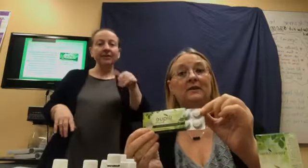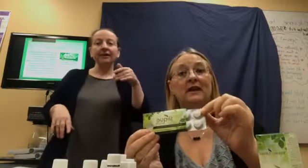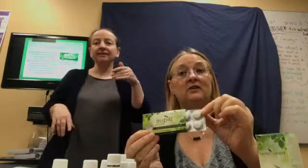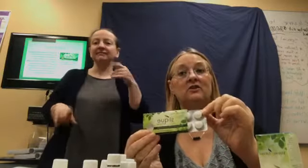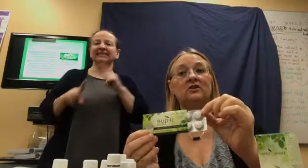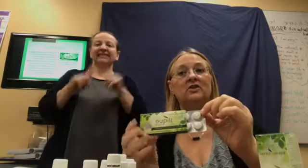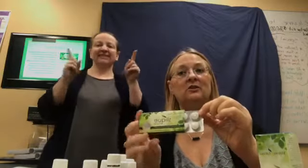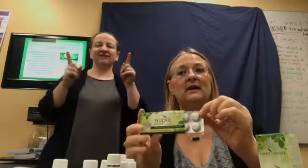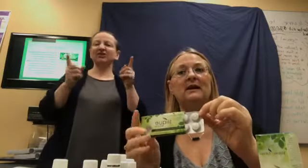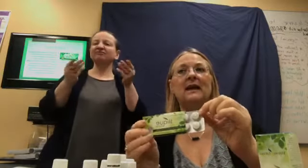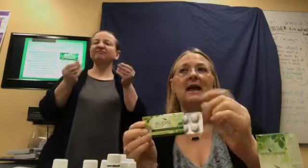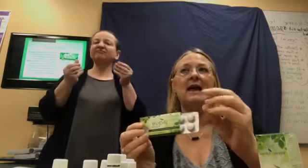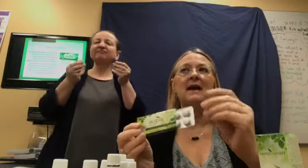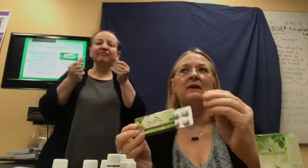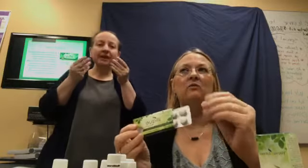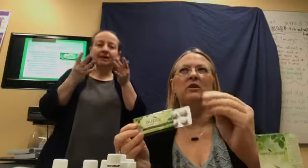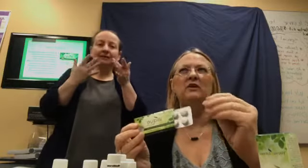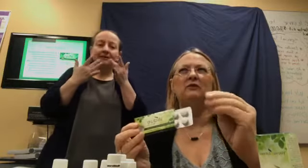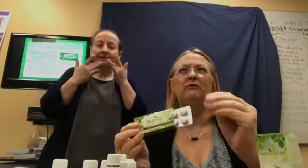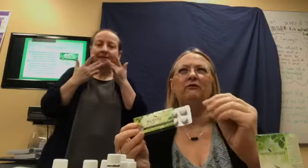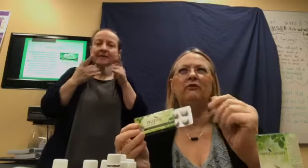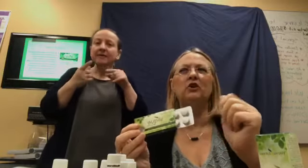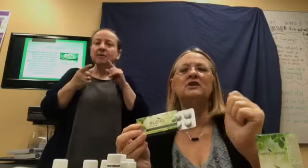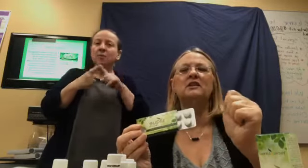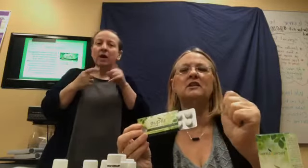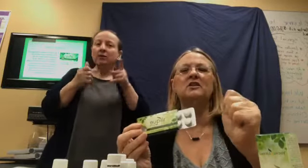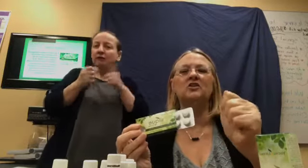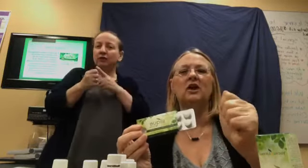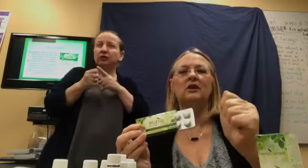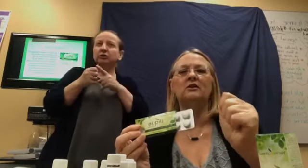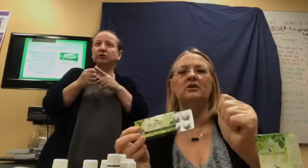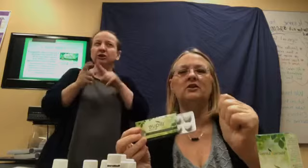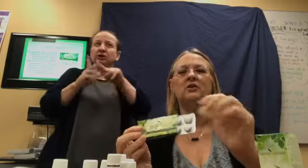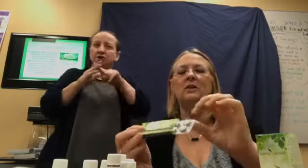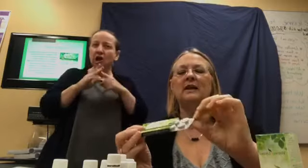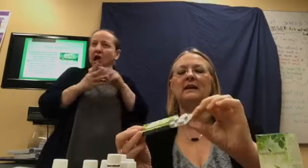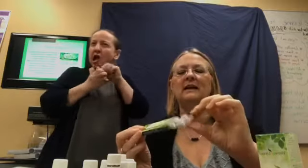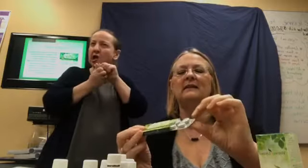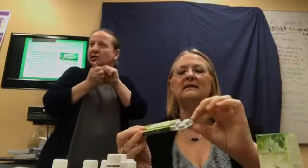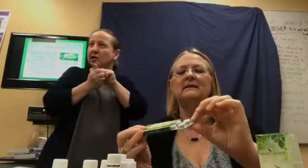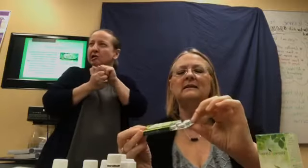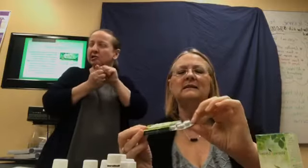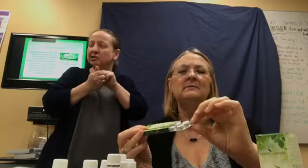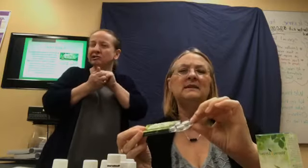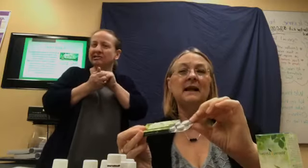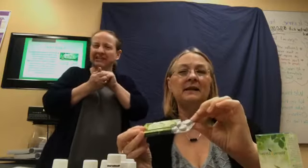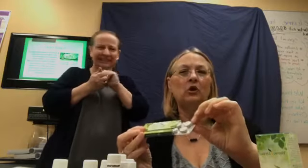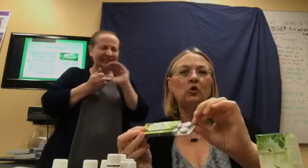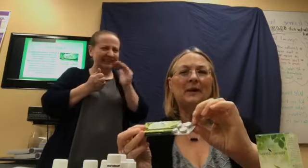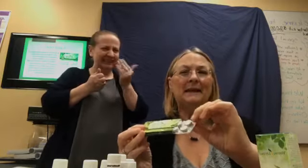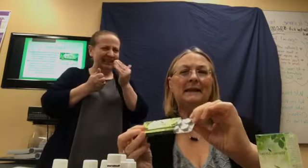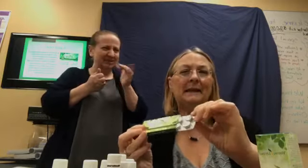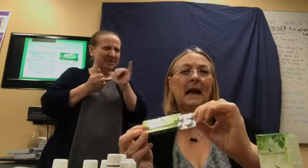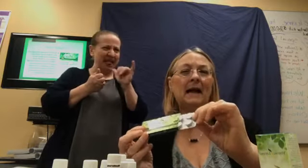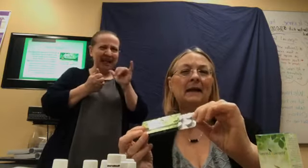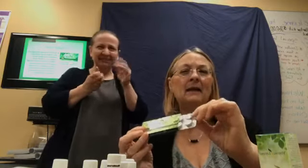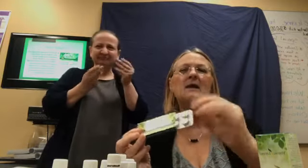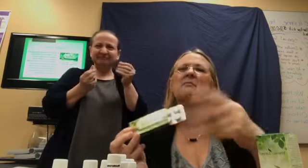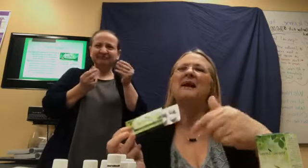texture to it. And, when you first start to chew it, it seems kind of gritty-like. But,